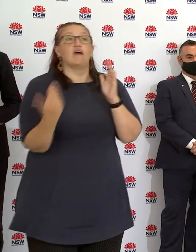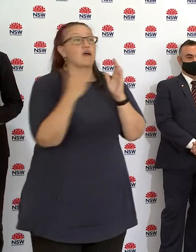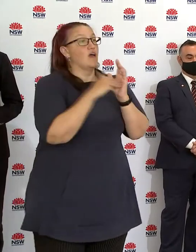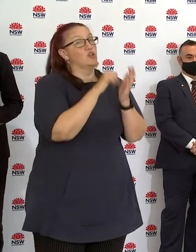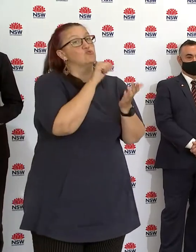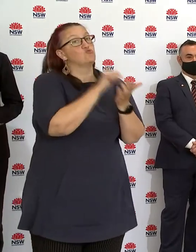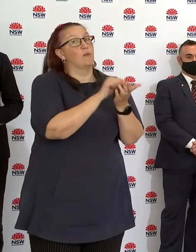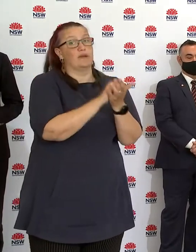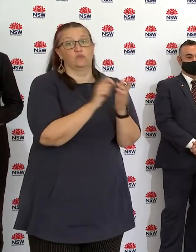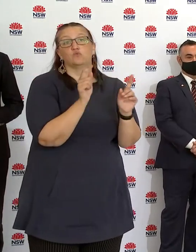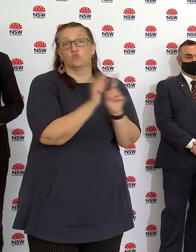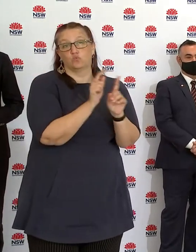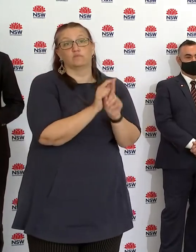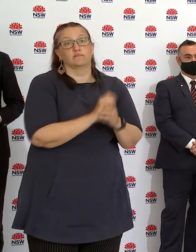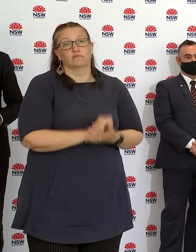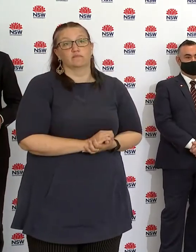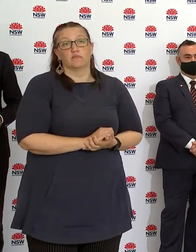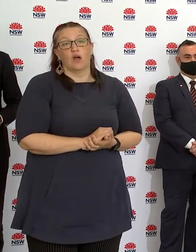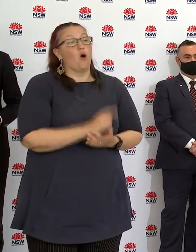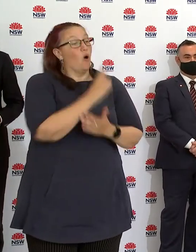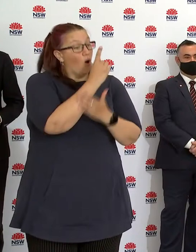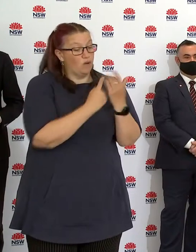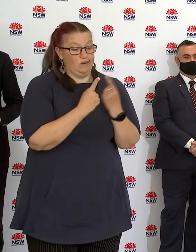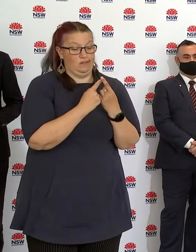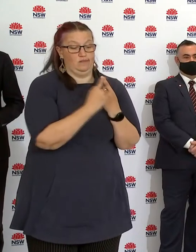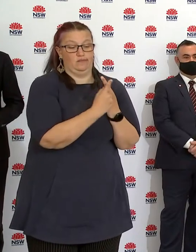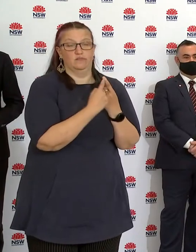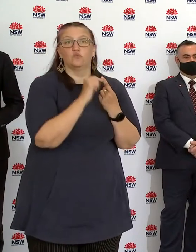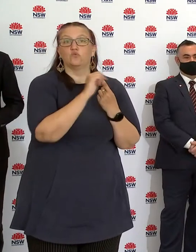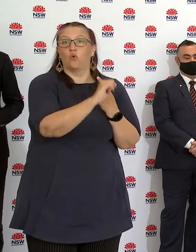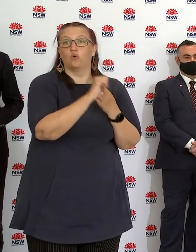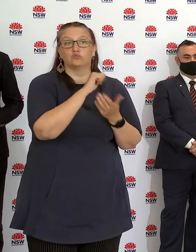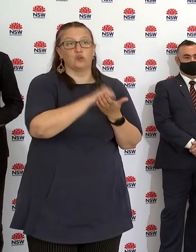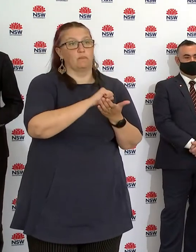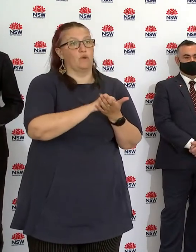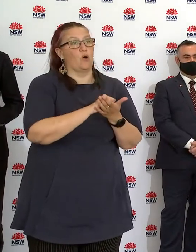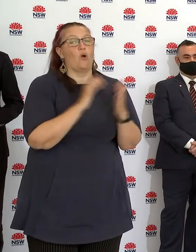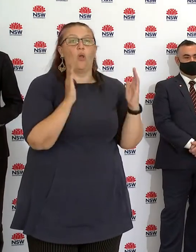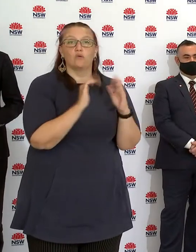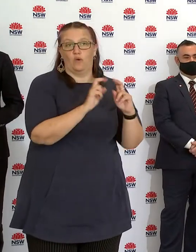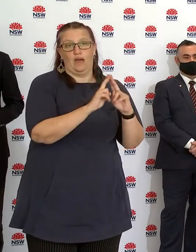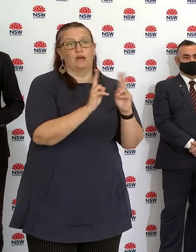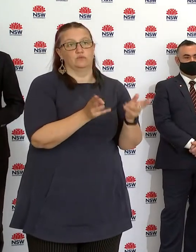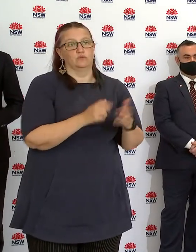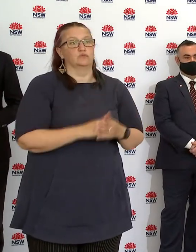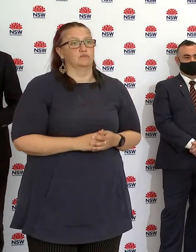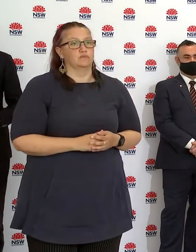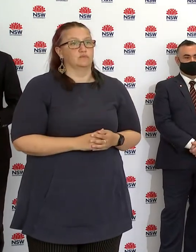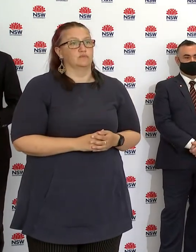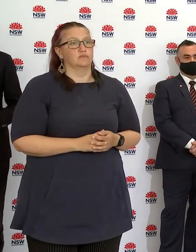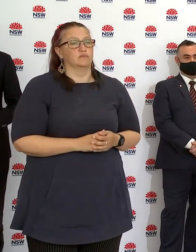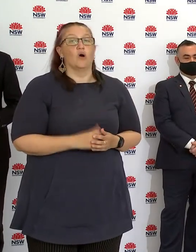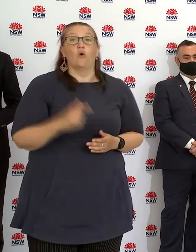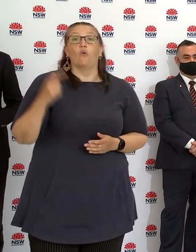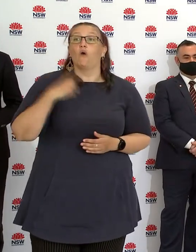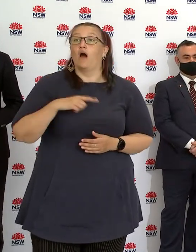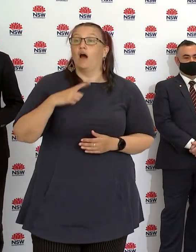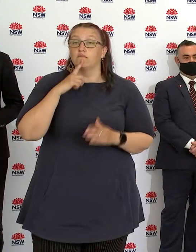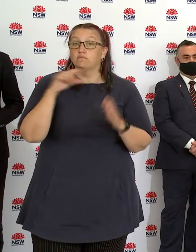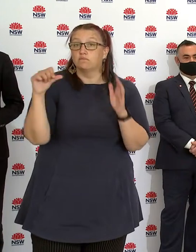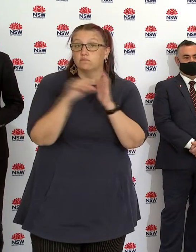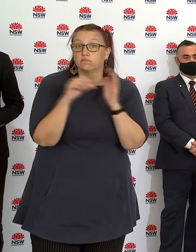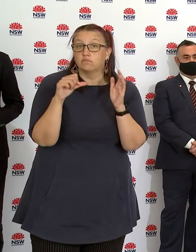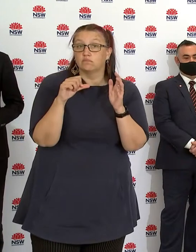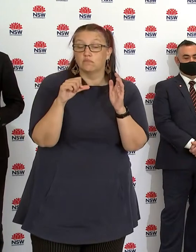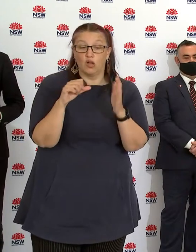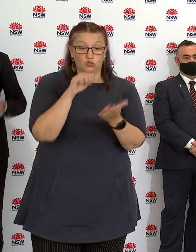shopping. But we know that workplaces and where people gather, including places of essential services or essential goods